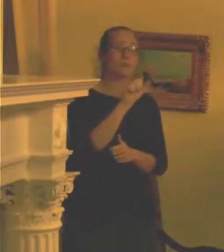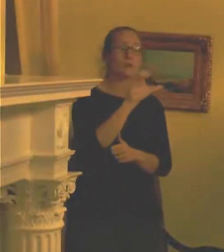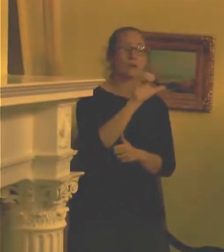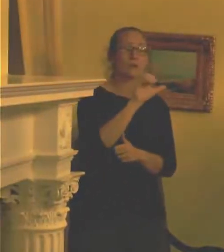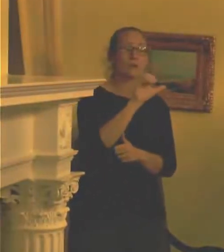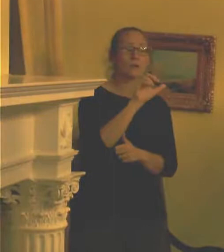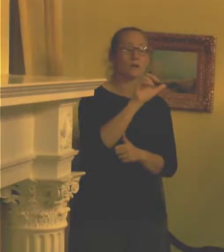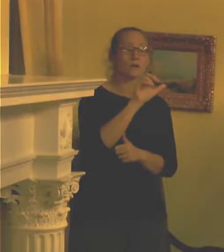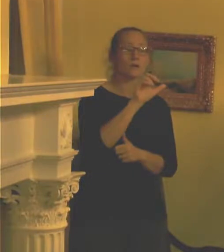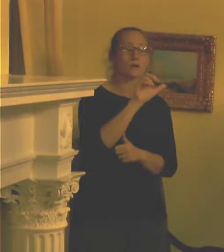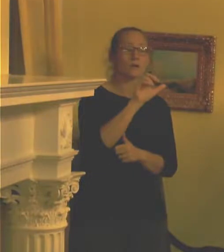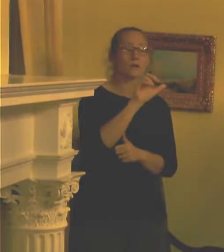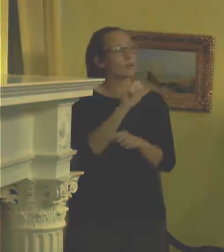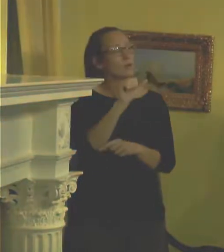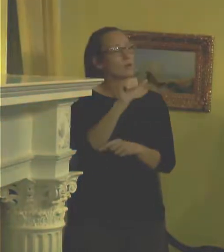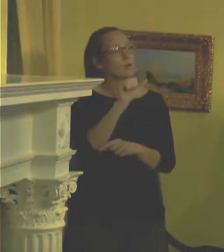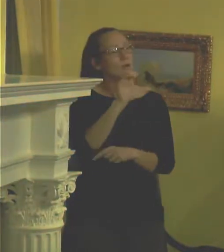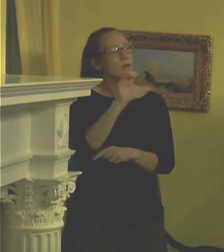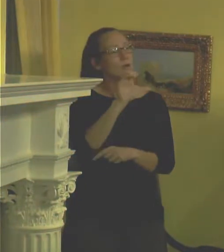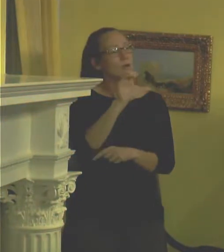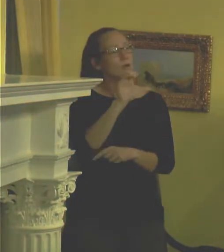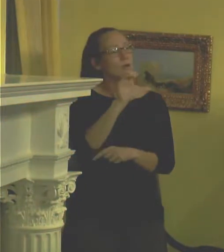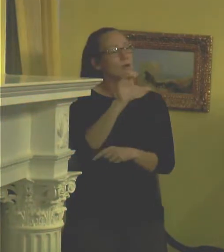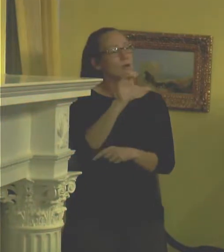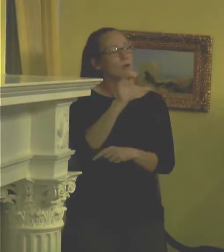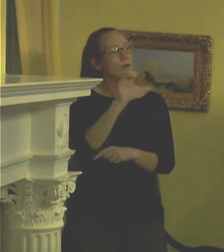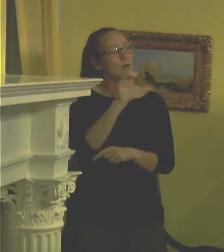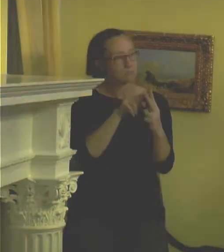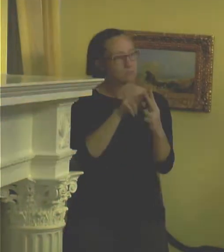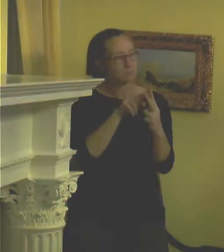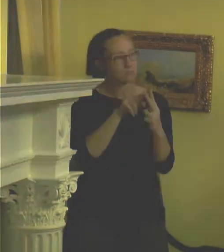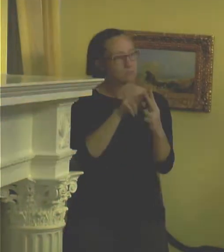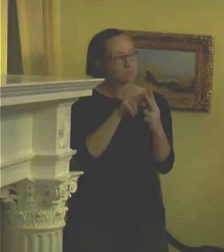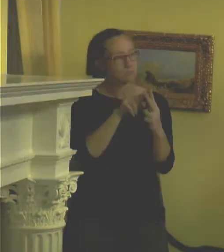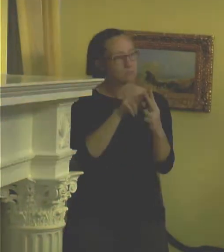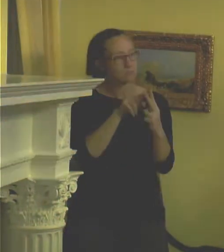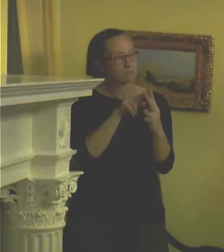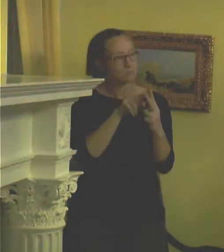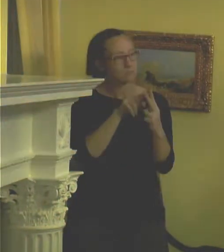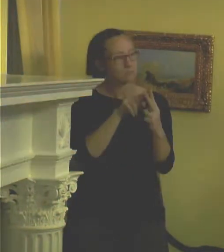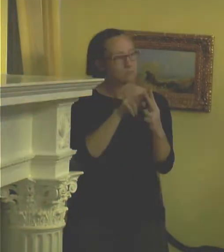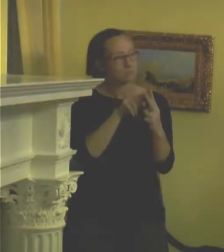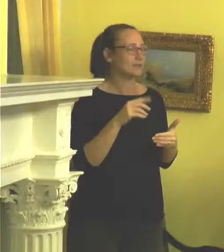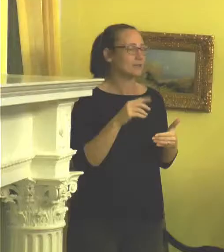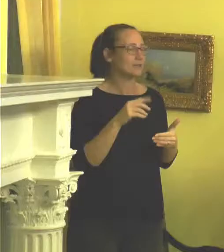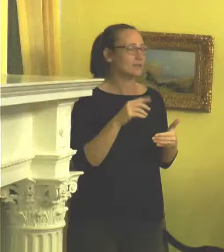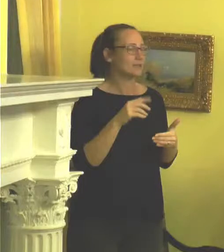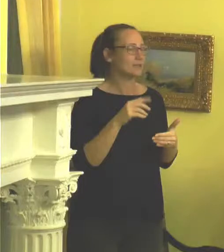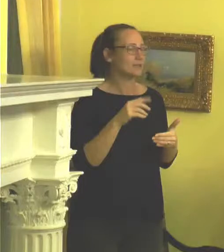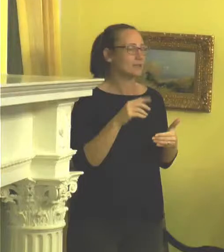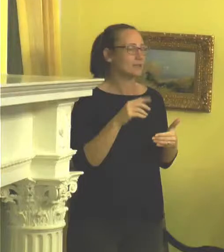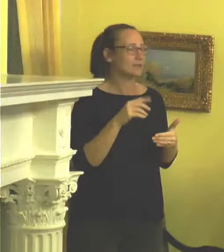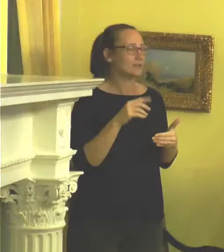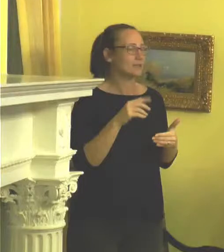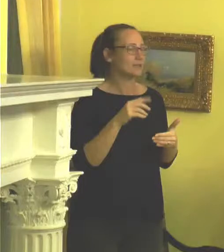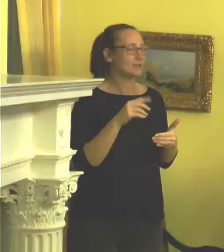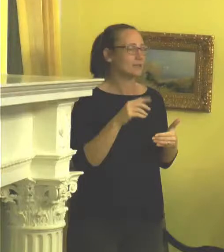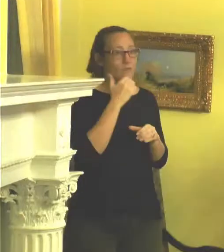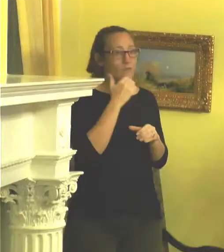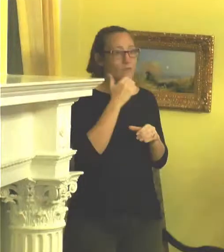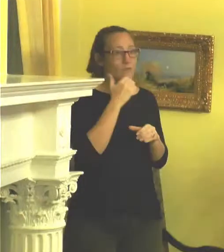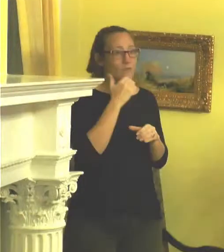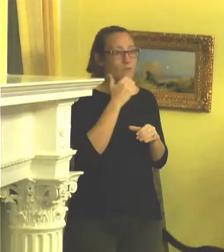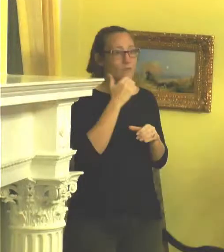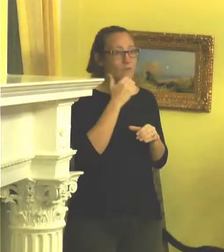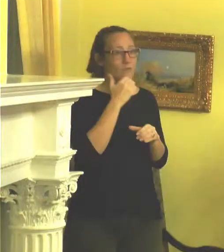dropping the paint where the water is. It's a long process. I can only do about two or three colors a day. And it has to dry overnight. So